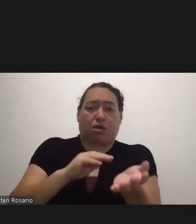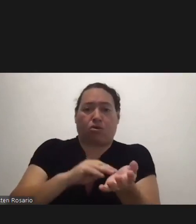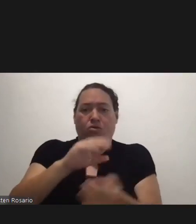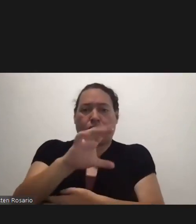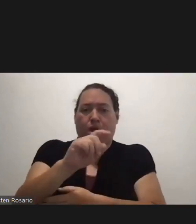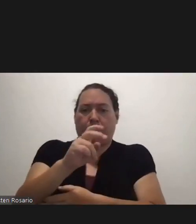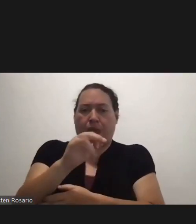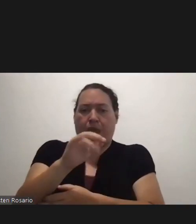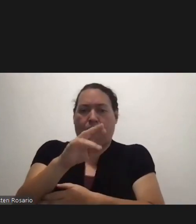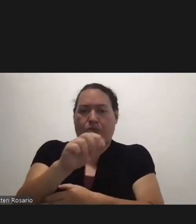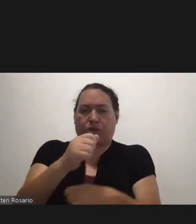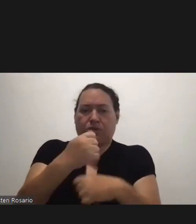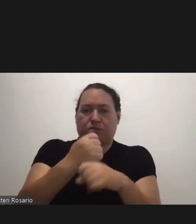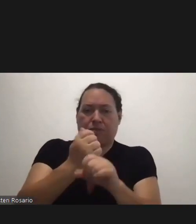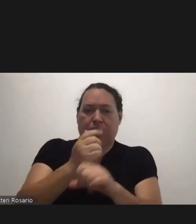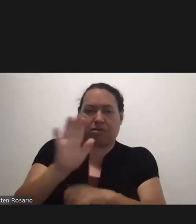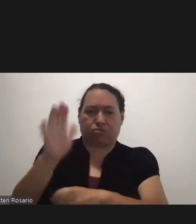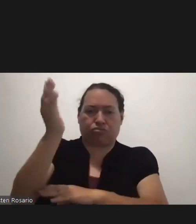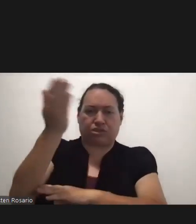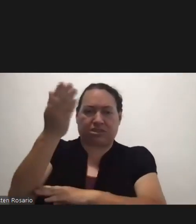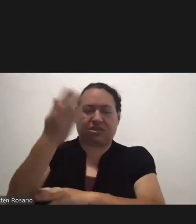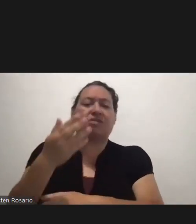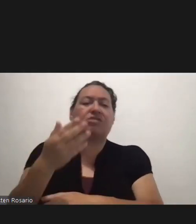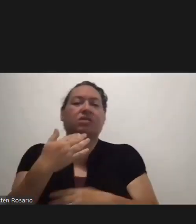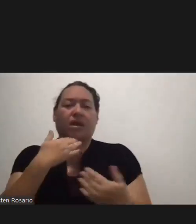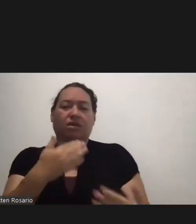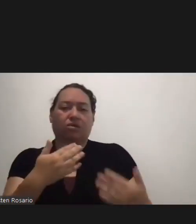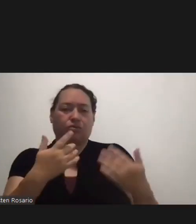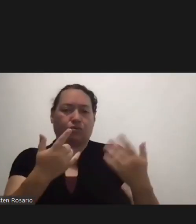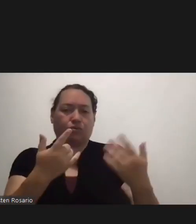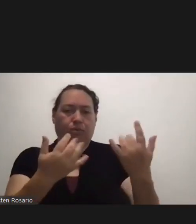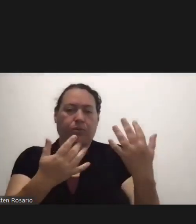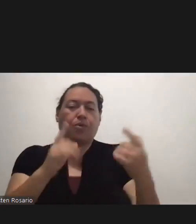Thank you very much, Governor Let me just share a screen for everyone